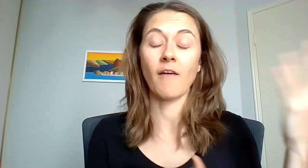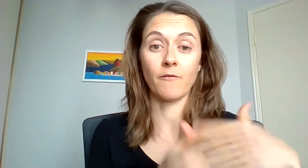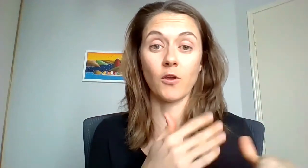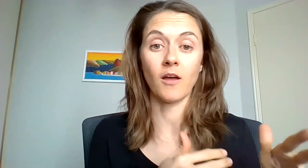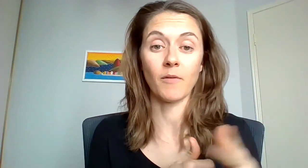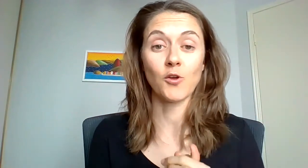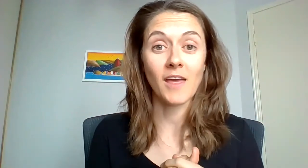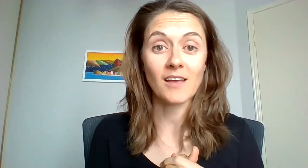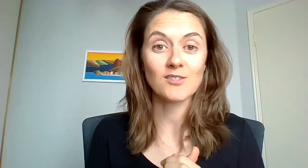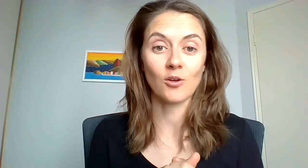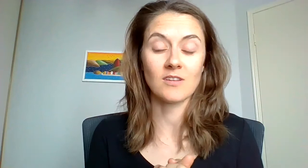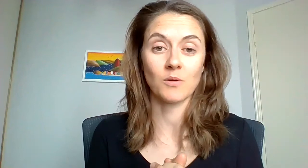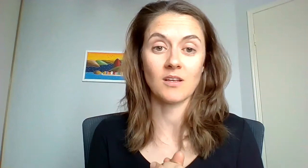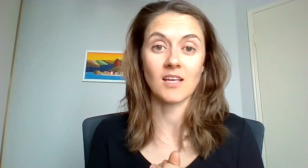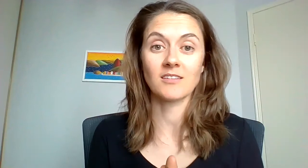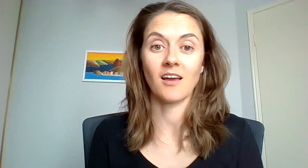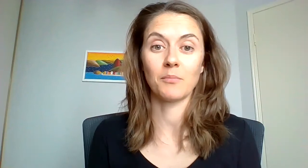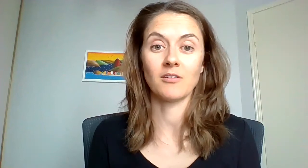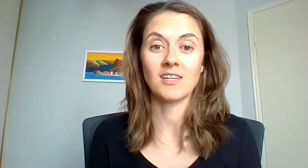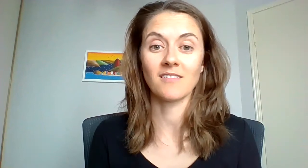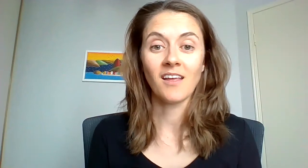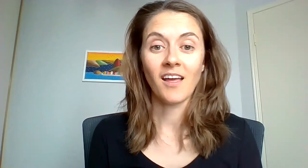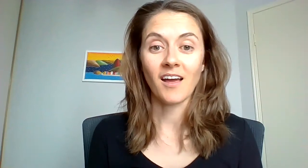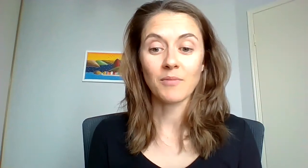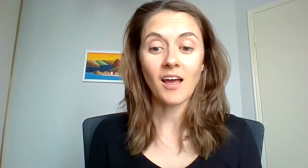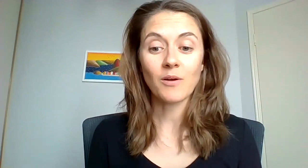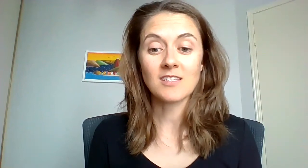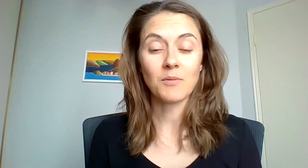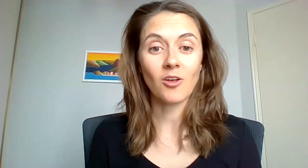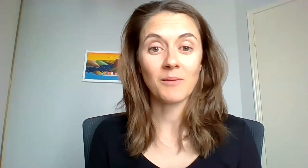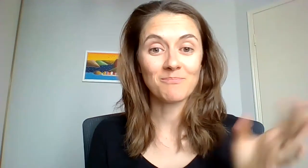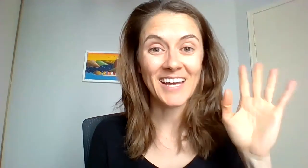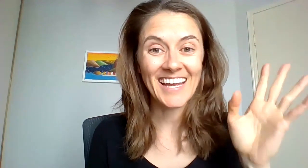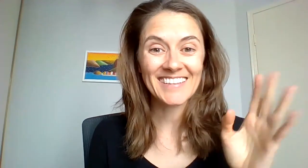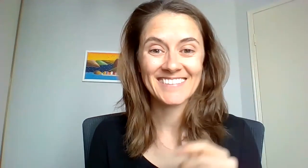know I have a few um a few there so this one is heart-to-heart parenting um yeah otherwise leave me a comment bye you